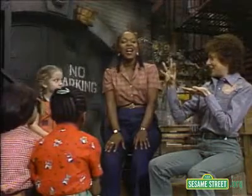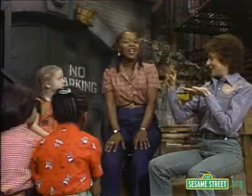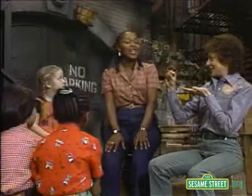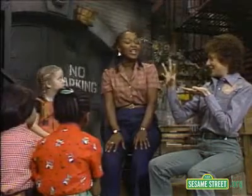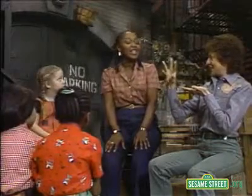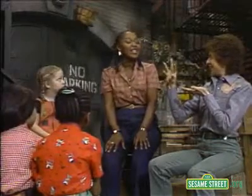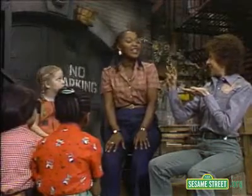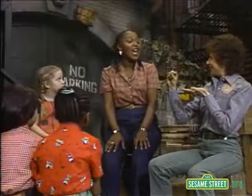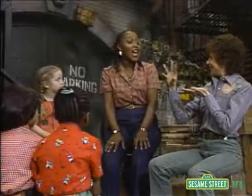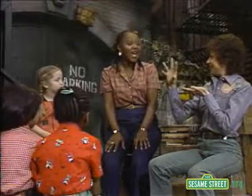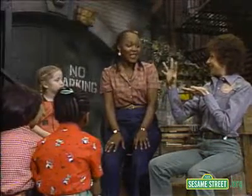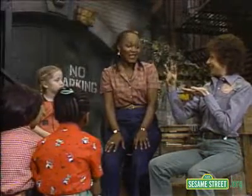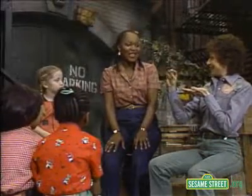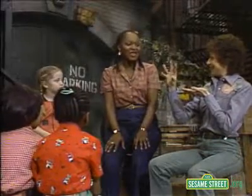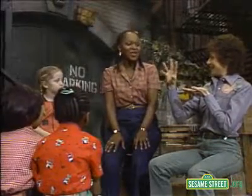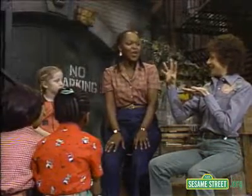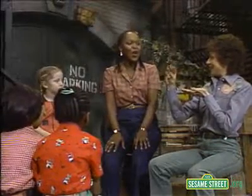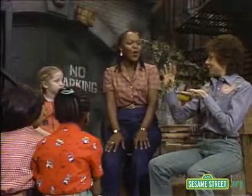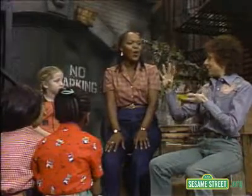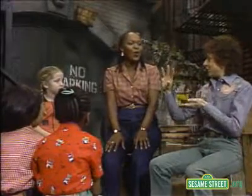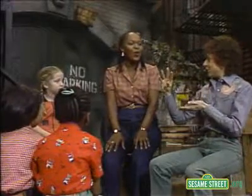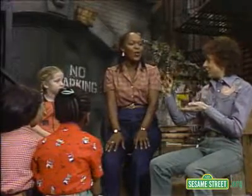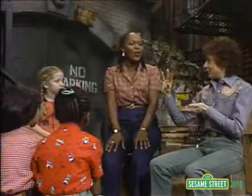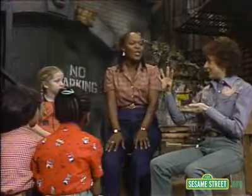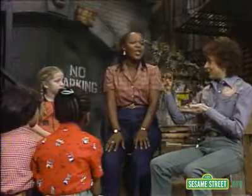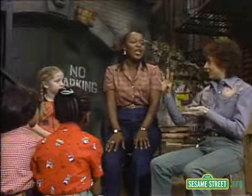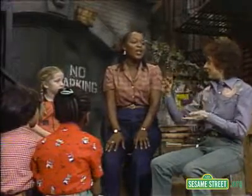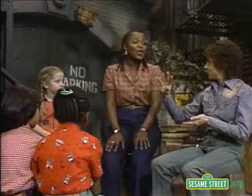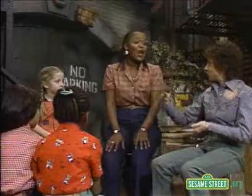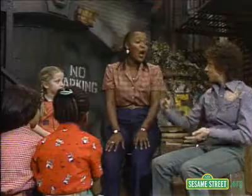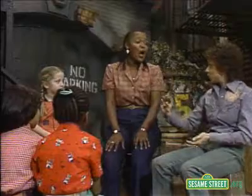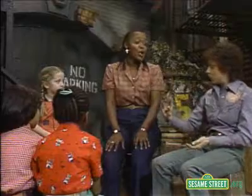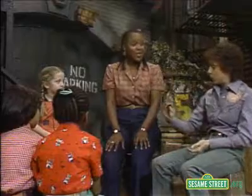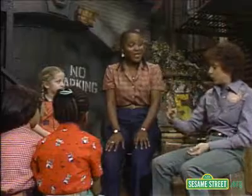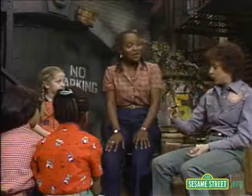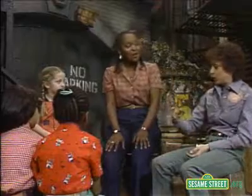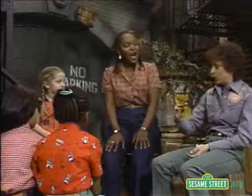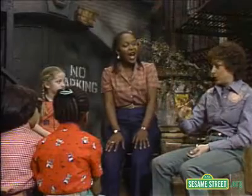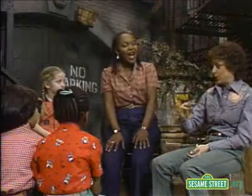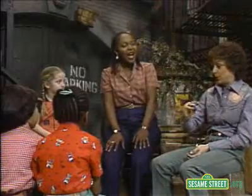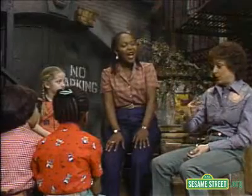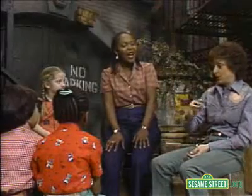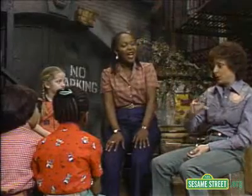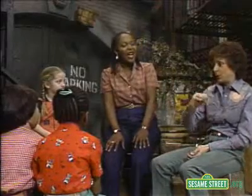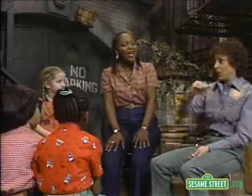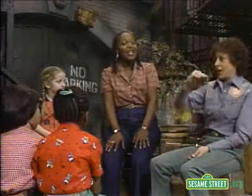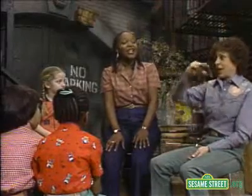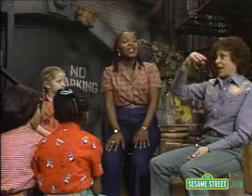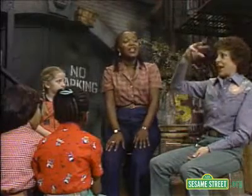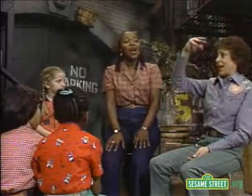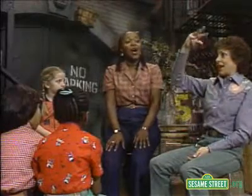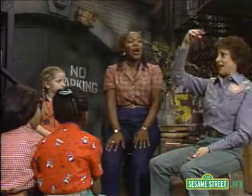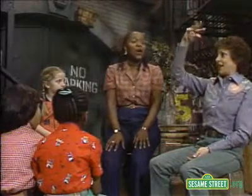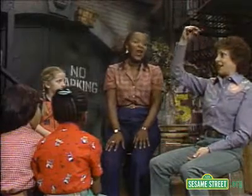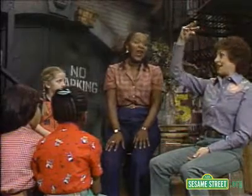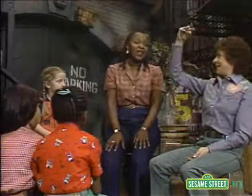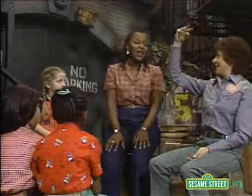a lightning show. Glowing by, low and